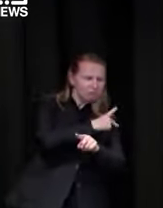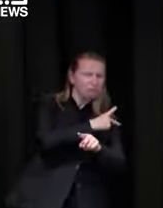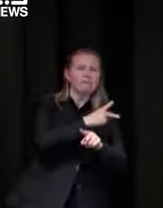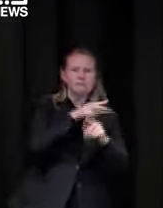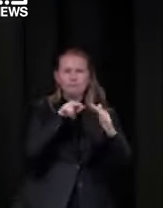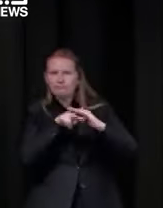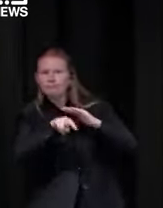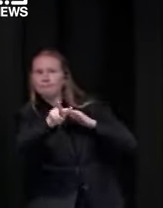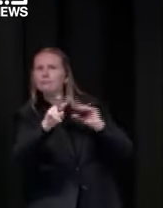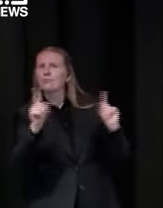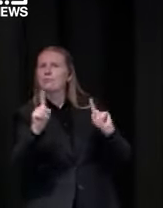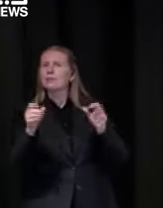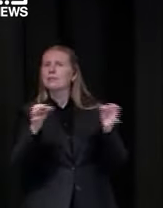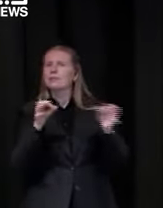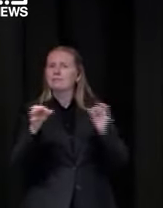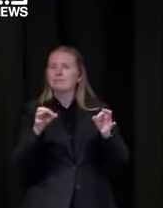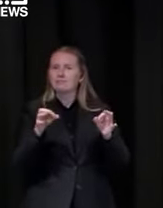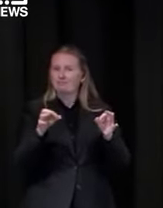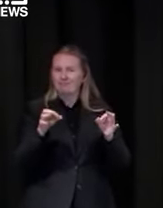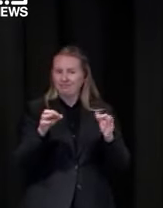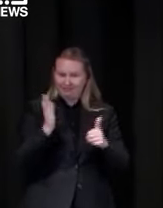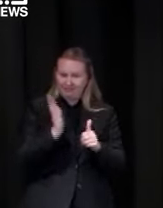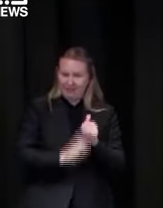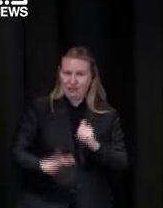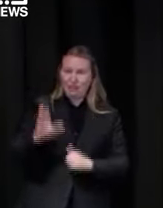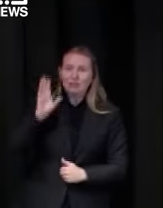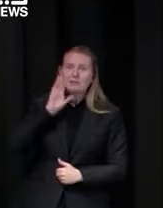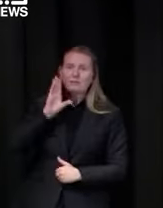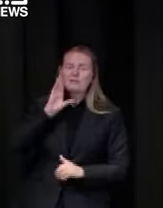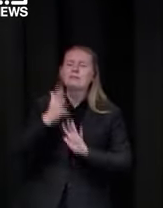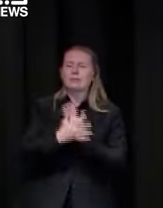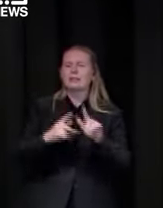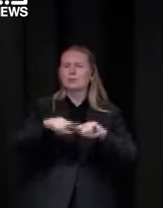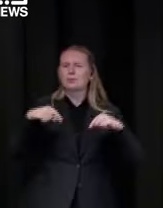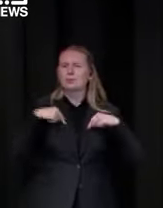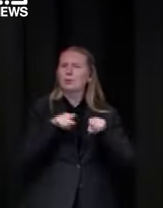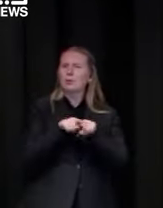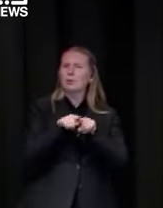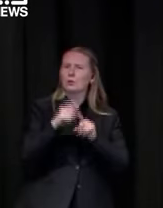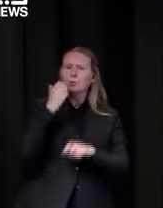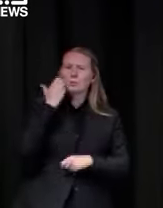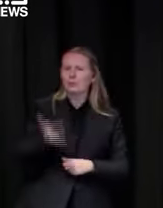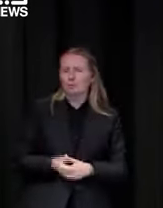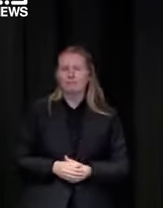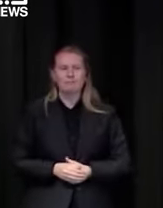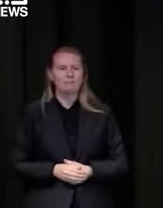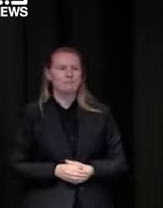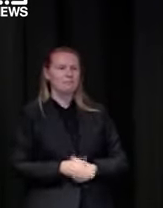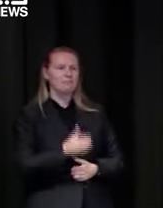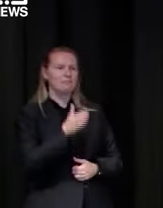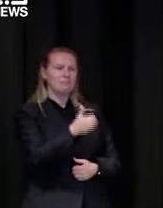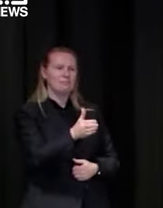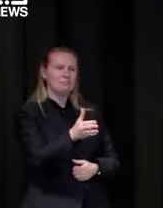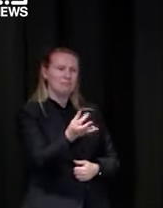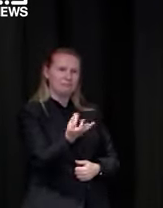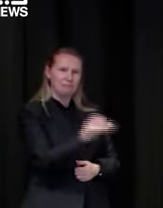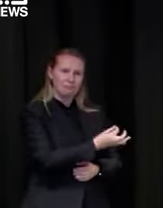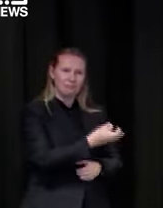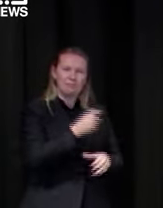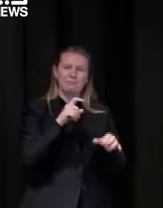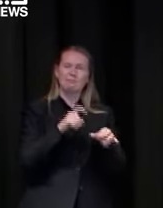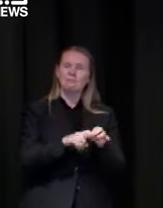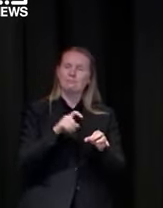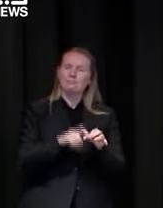never been done before really uh and to learn from that uh just a quick question before we hand it over